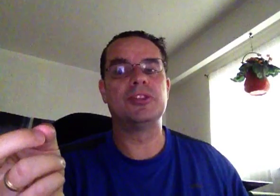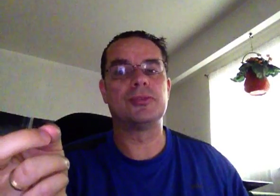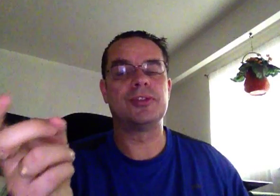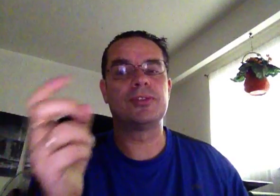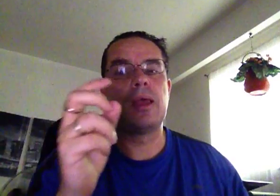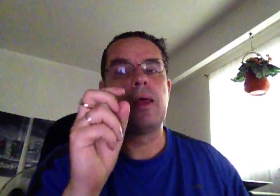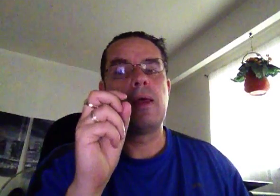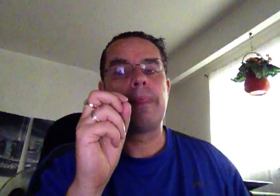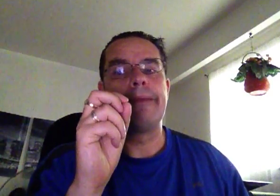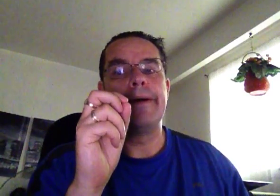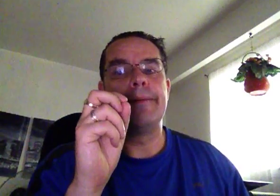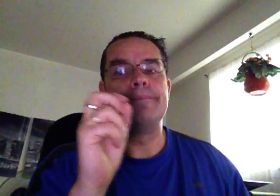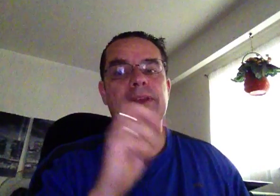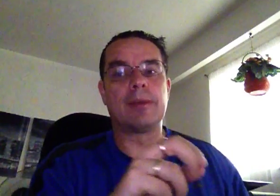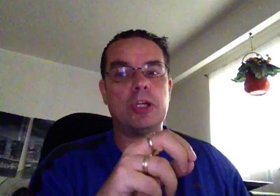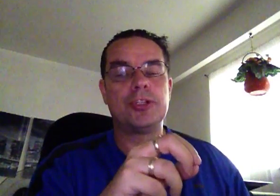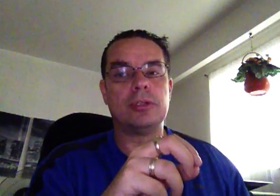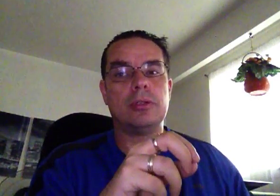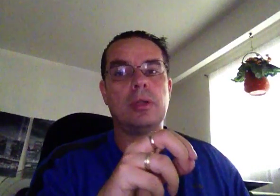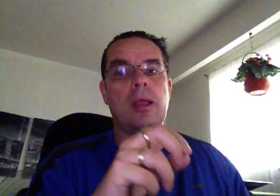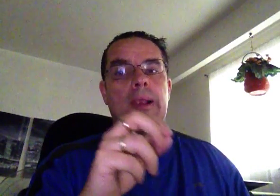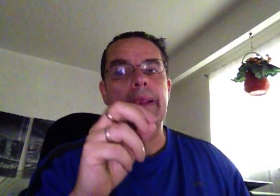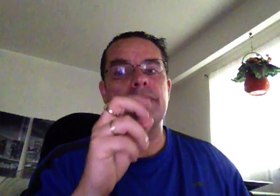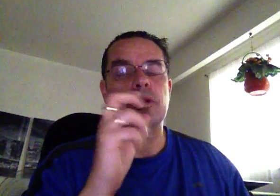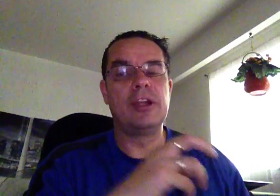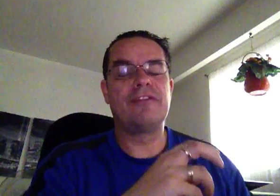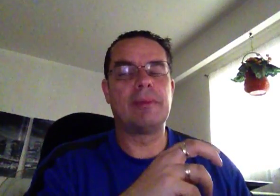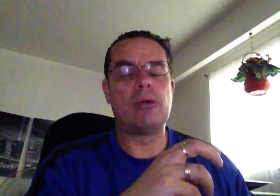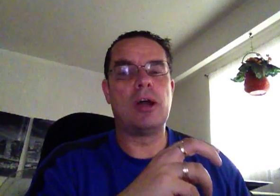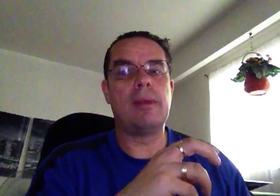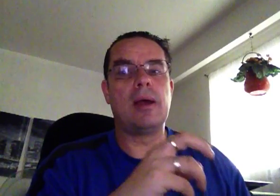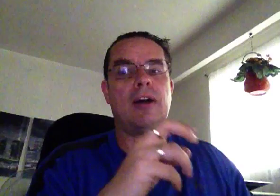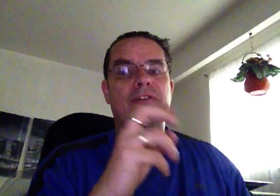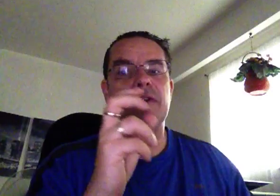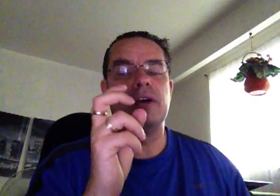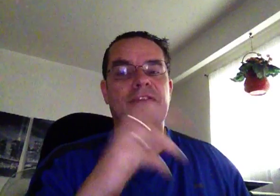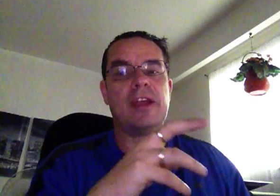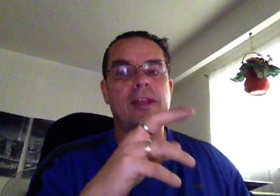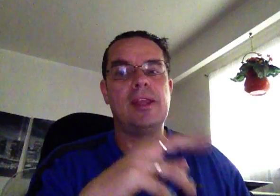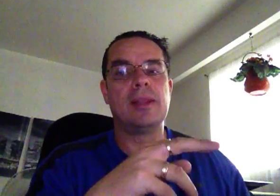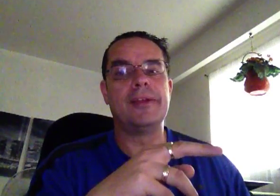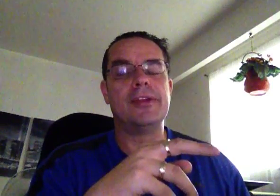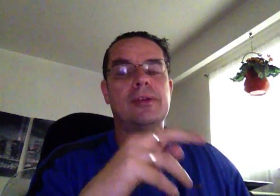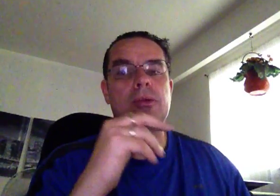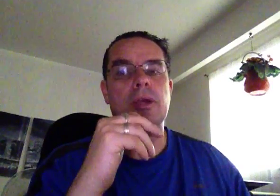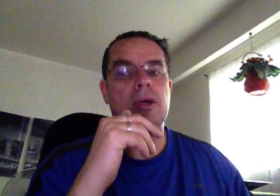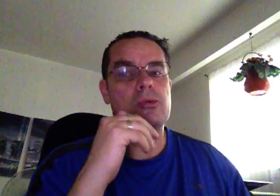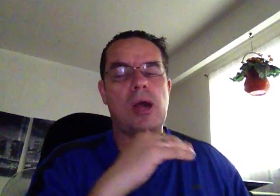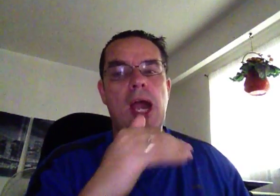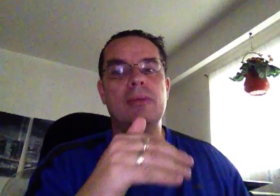source. The commercial, learning from my quant friend in London, who I highly